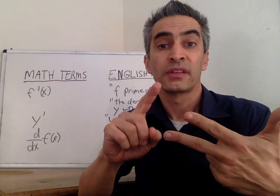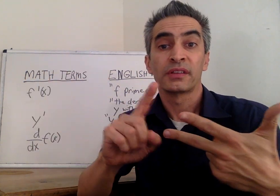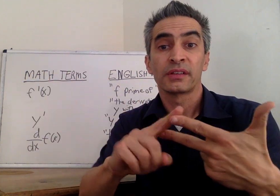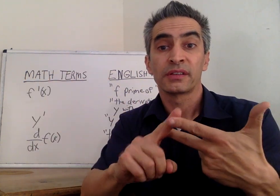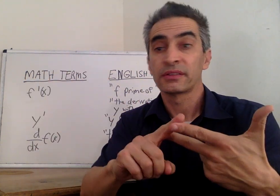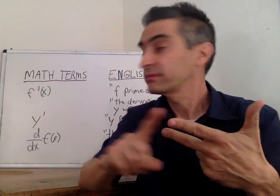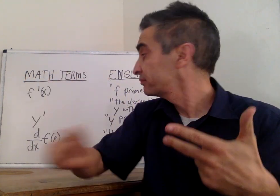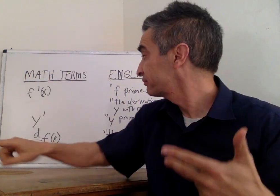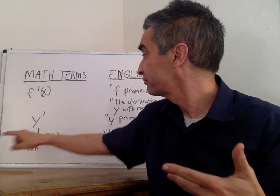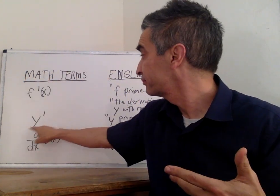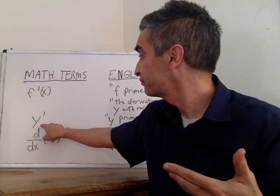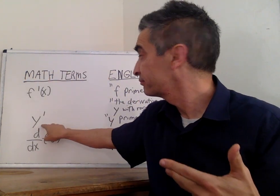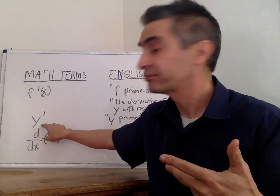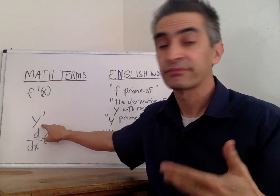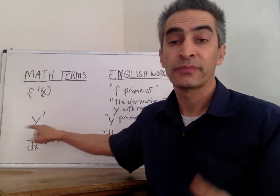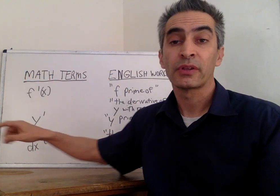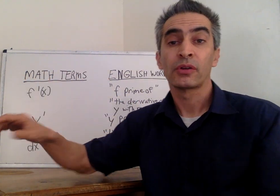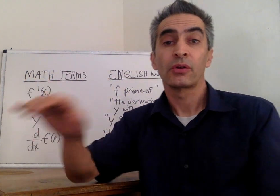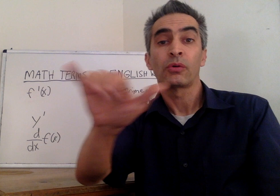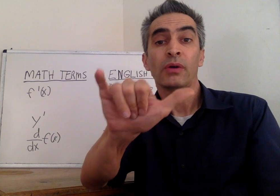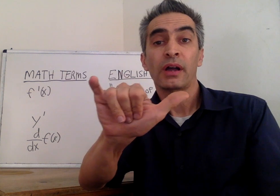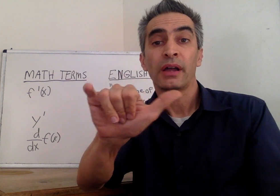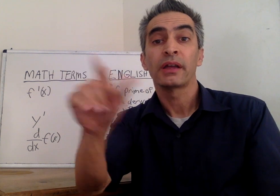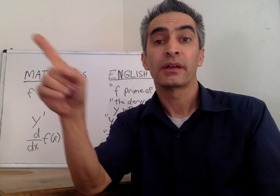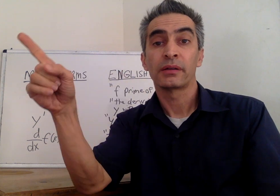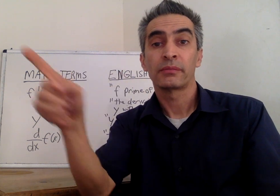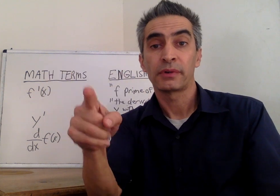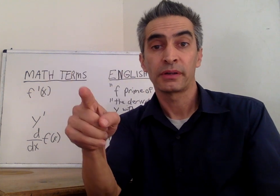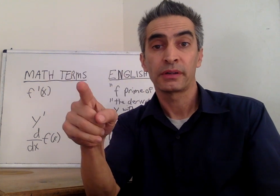Second way, y prime.